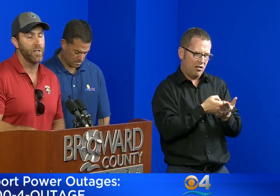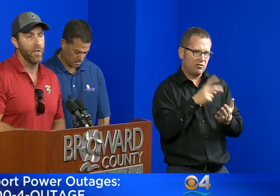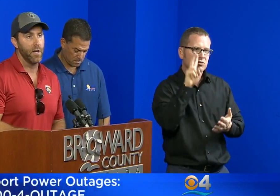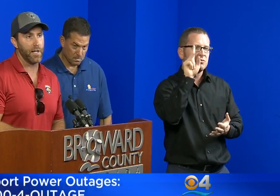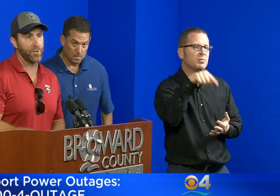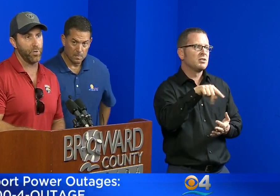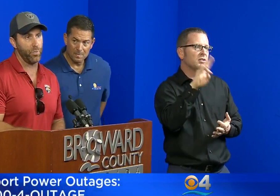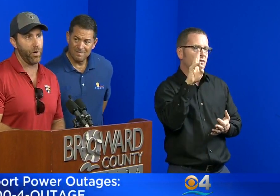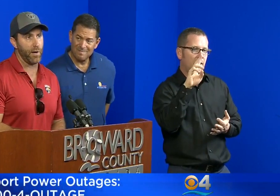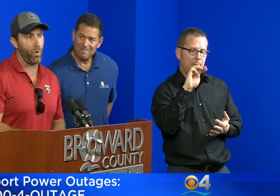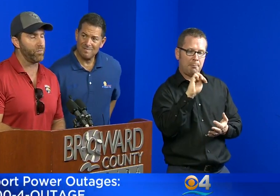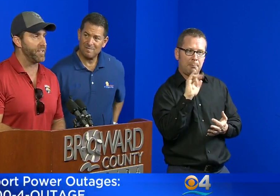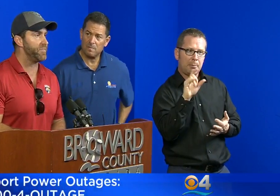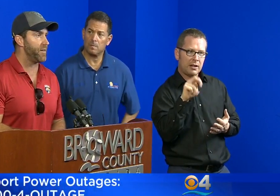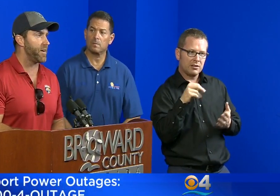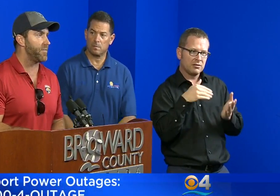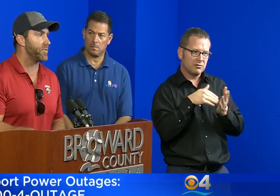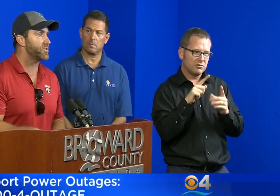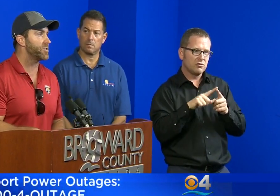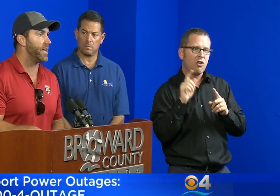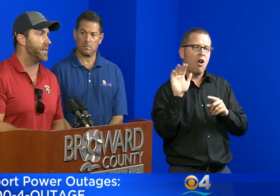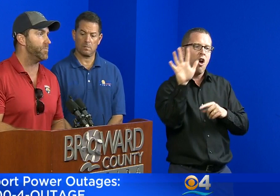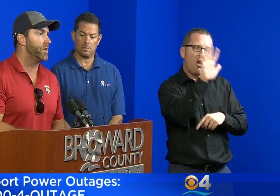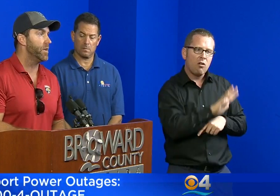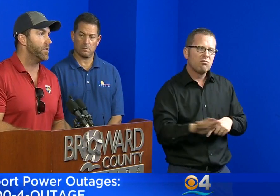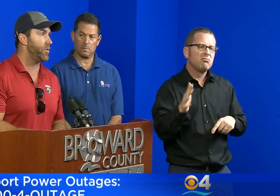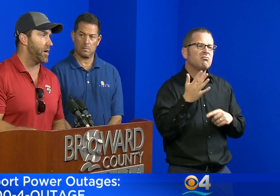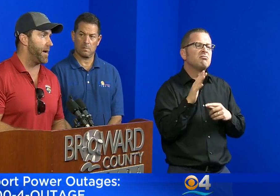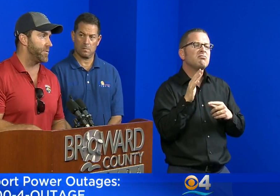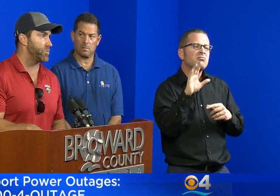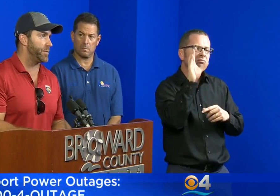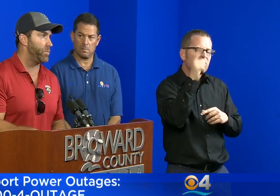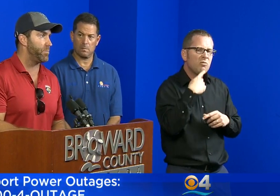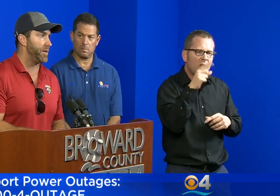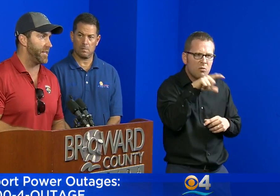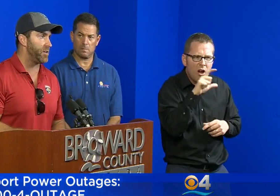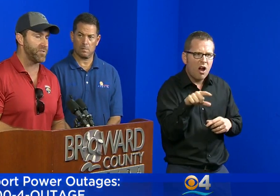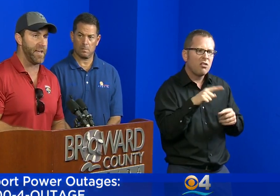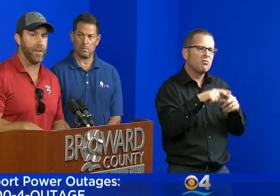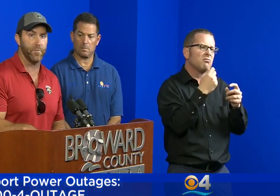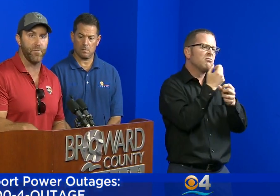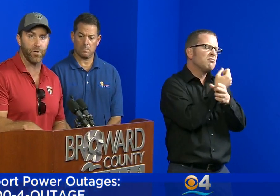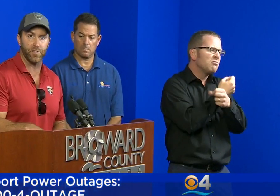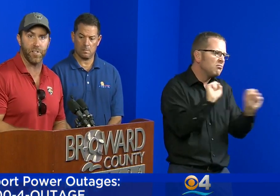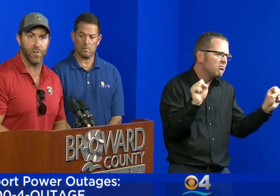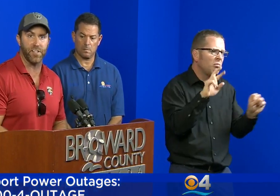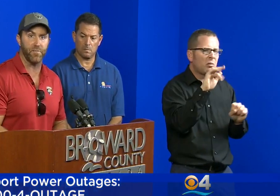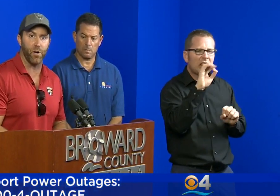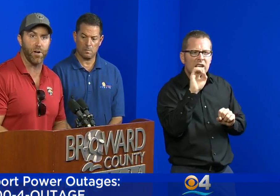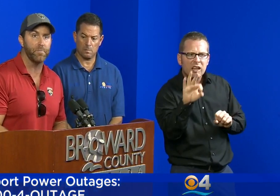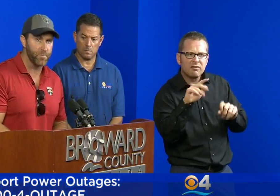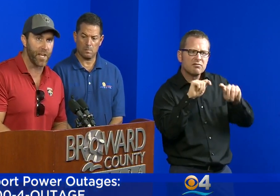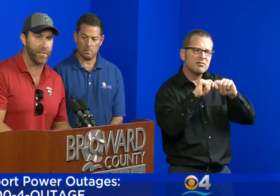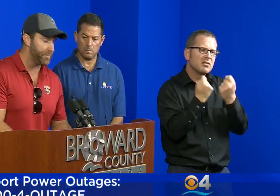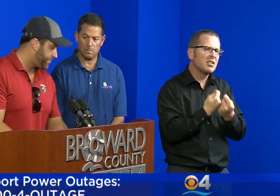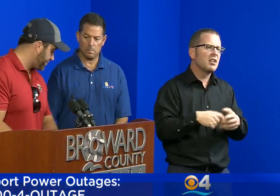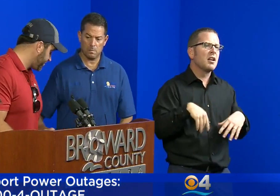to all relief efforts, and the Florida Panthers will be $1 million of that focused here in South Florida. Thank you.